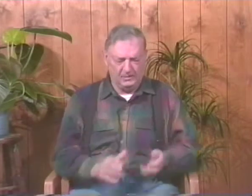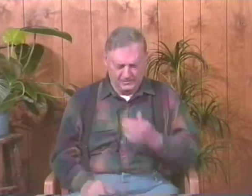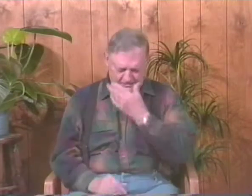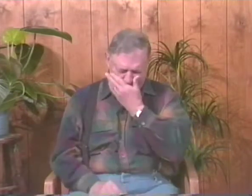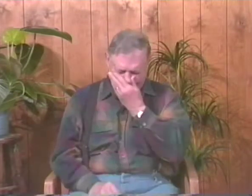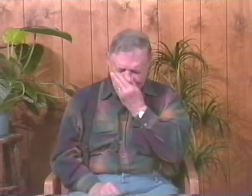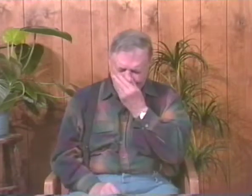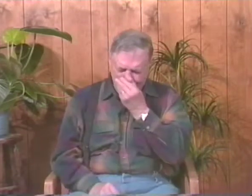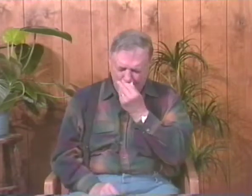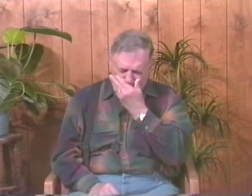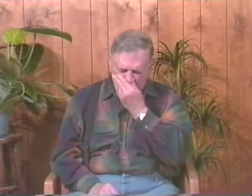at this school.